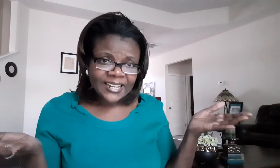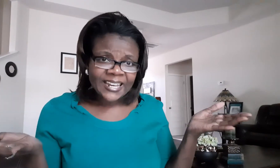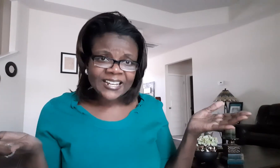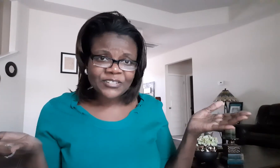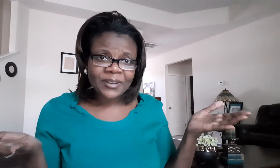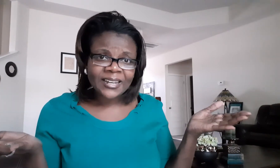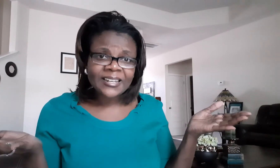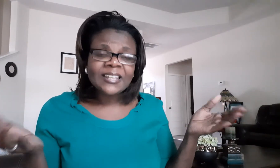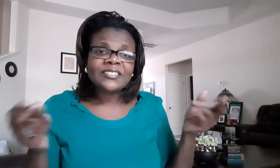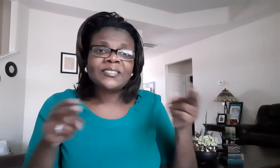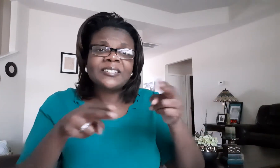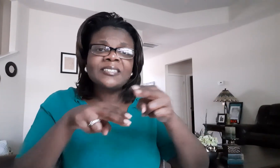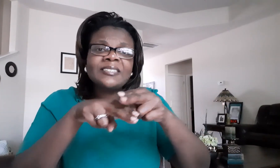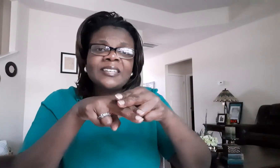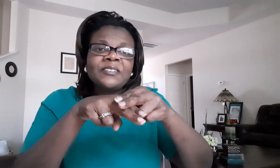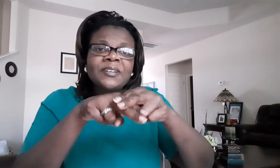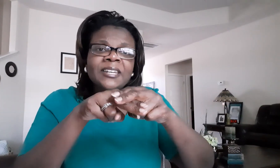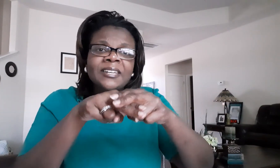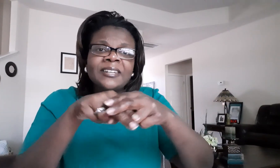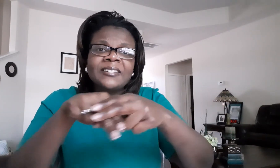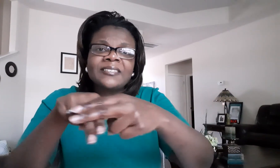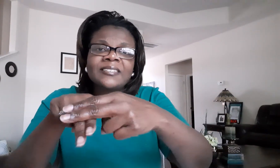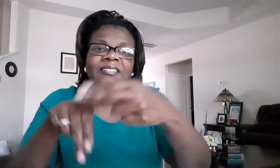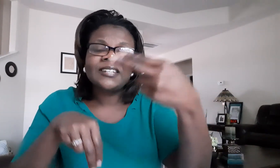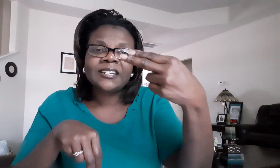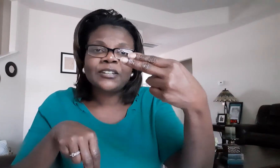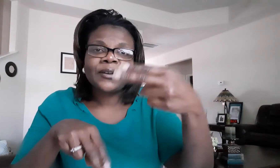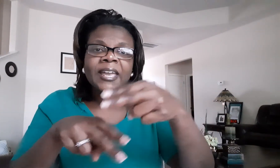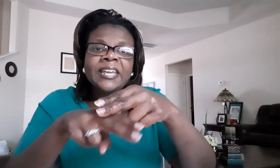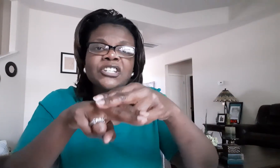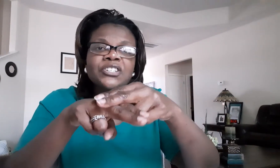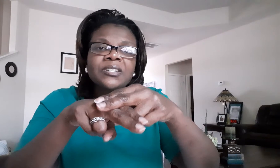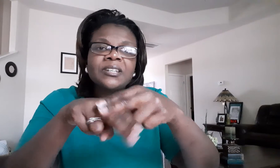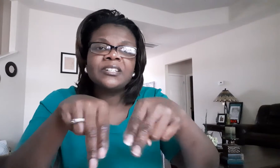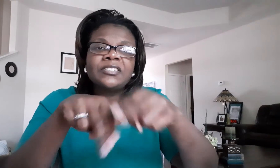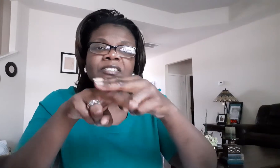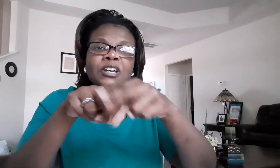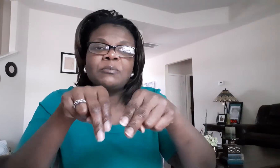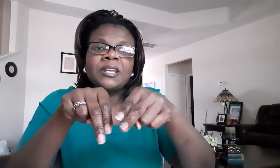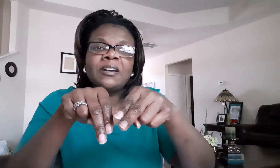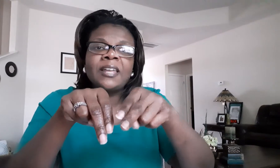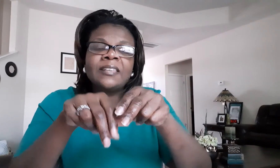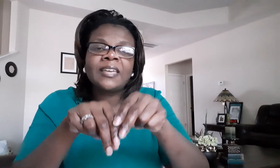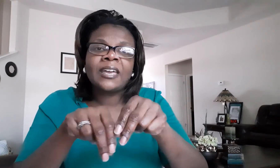eggs right so this is the sign for x you take the letter h just come down like that